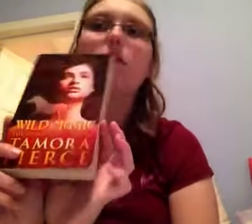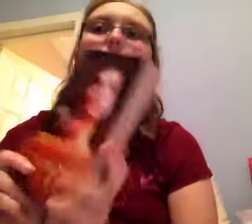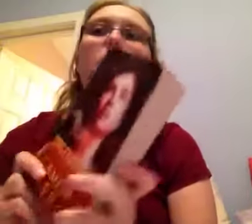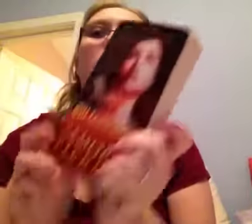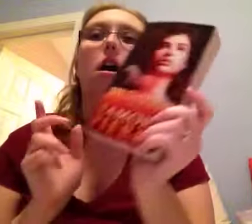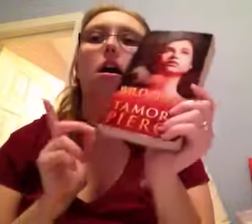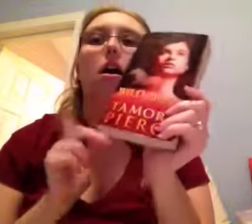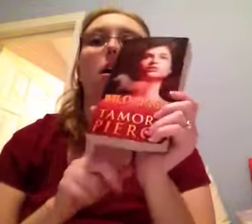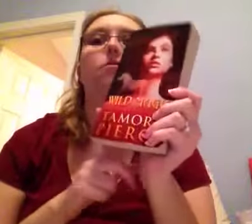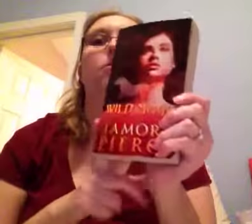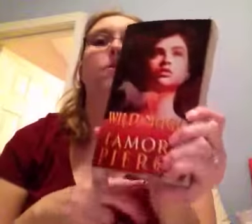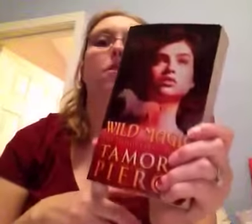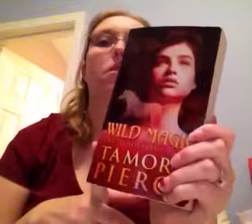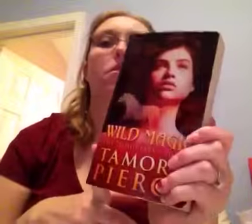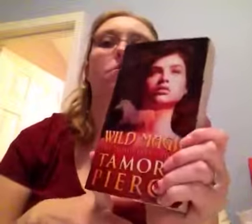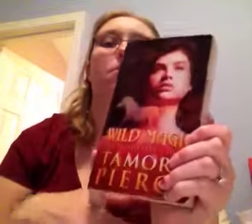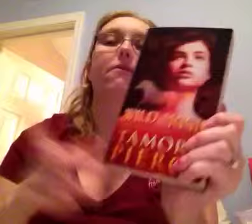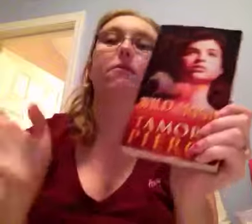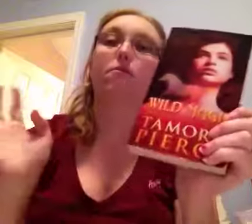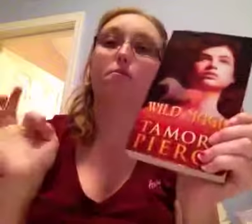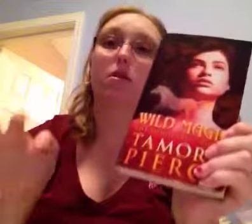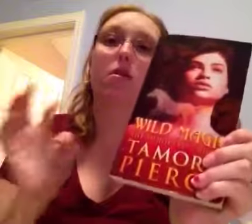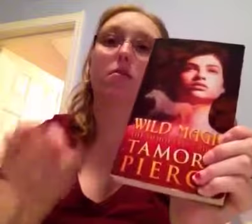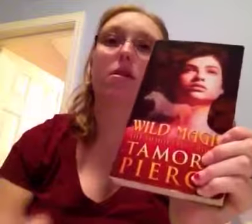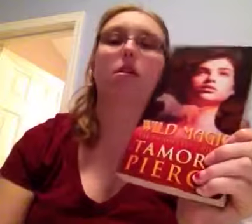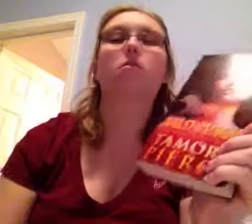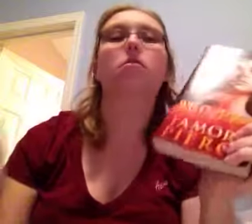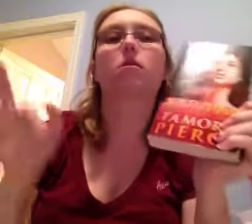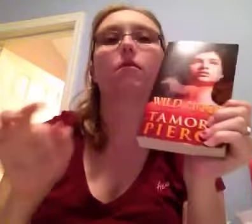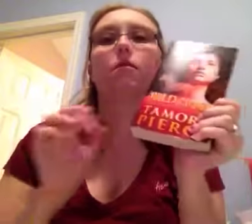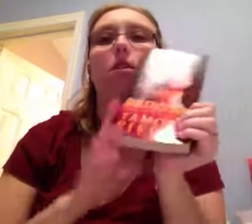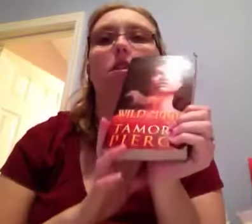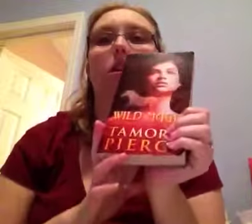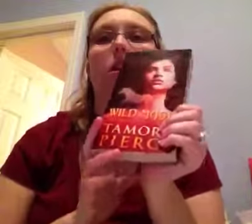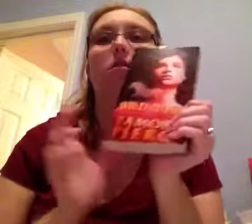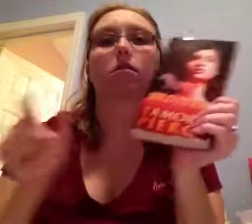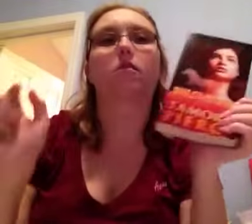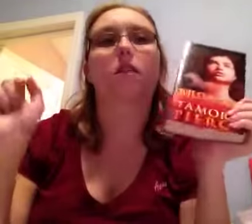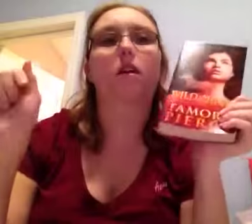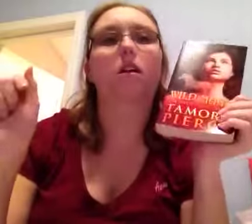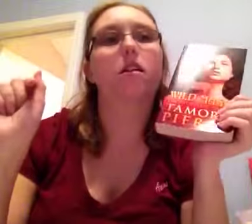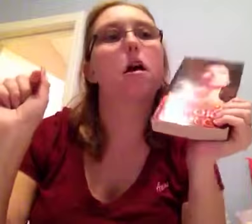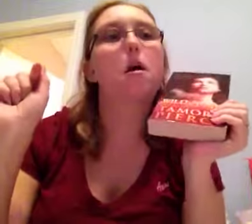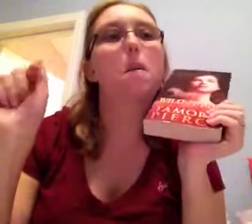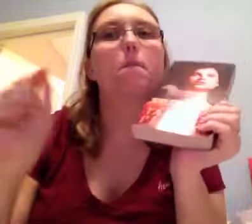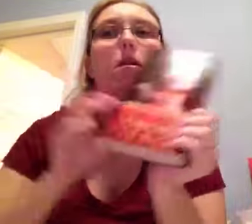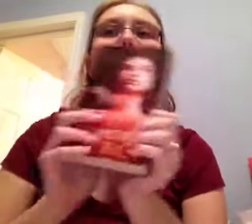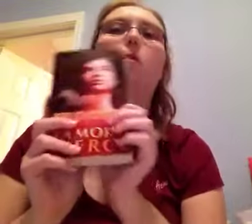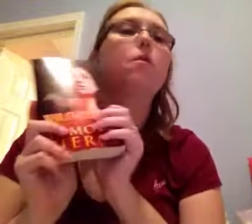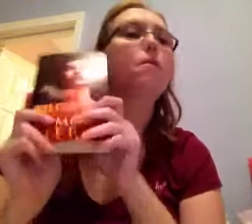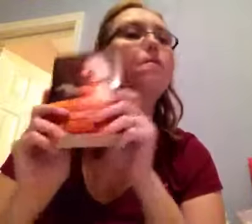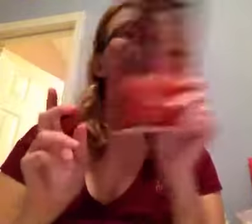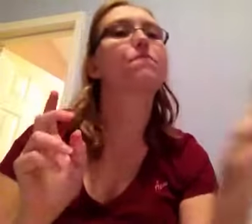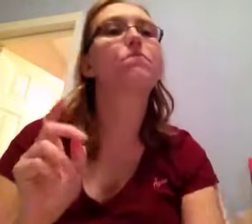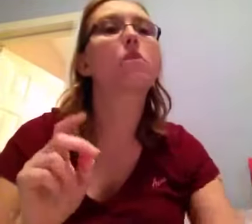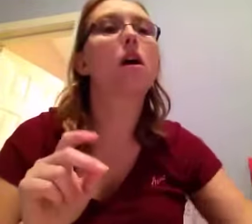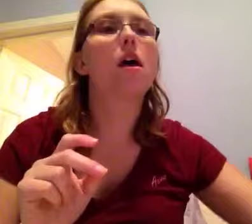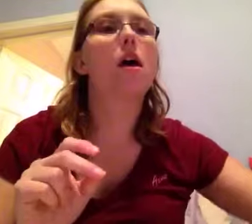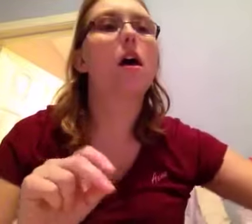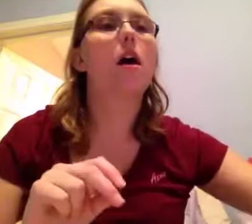I have reviewed this book on my channel, so if you want to check it out, you can below. I